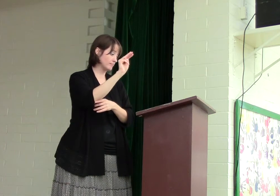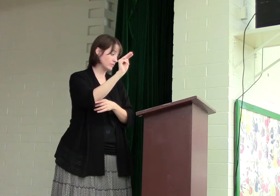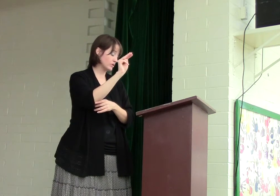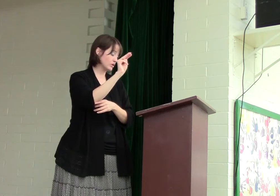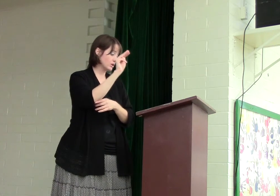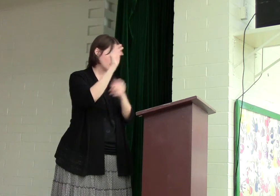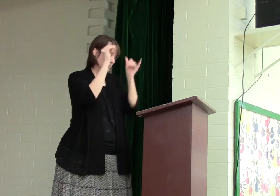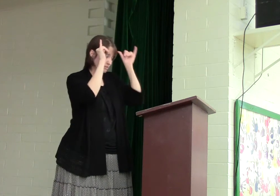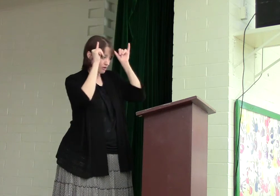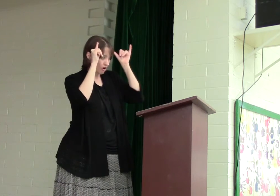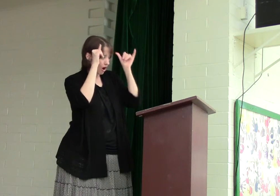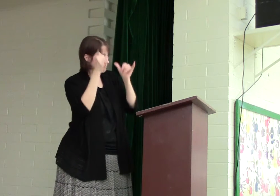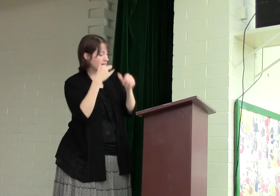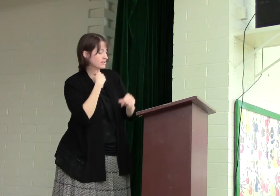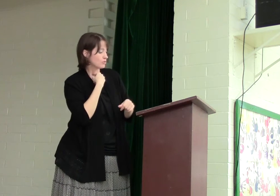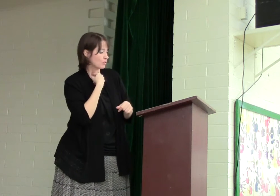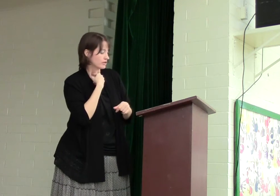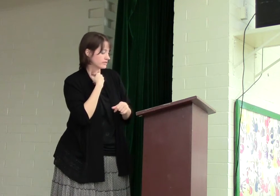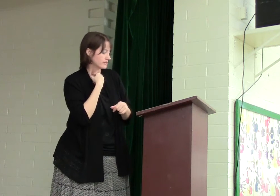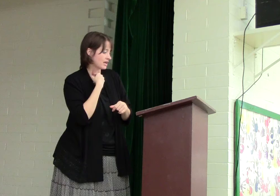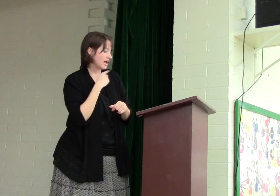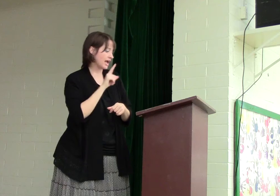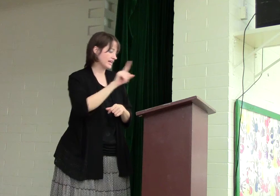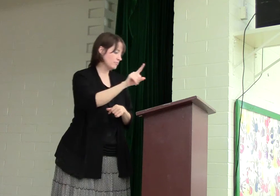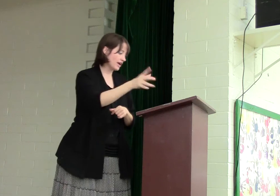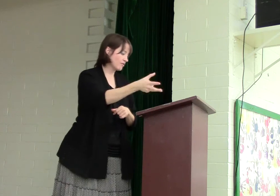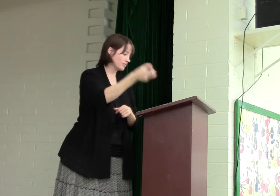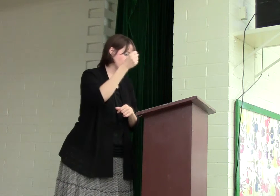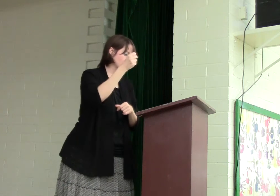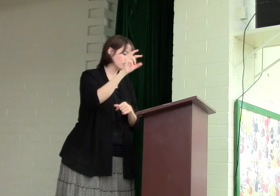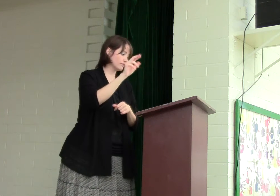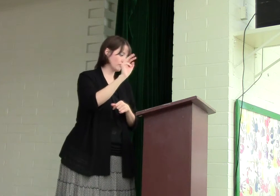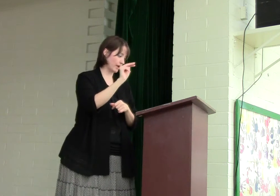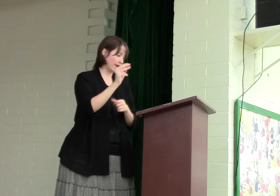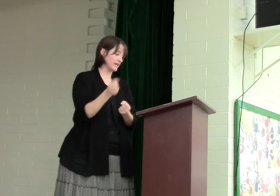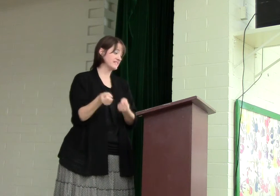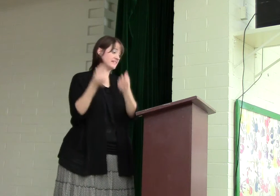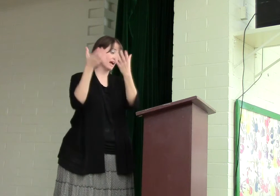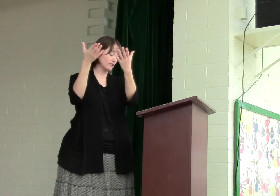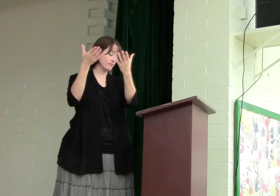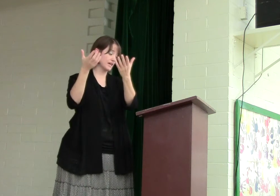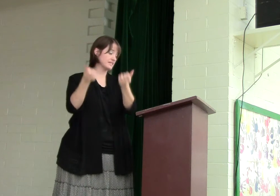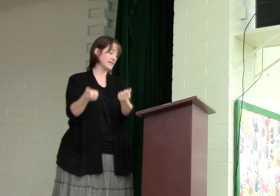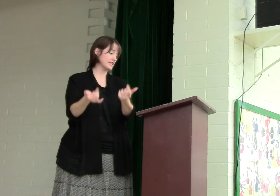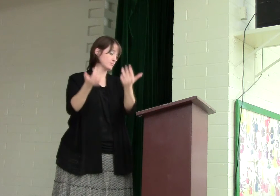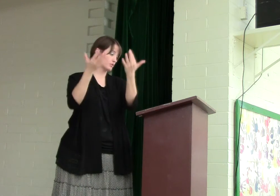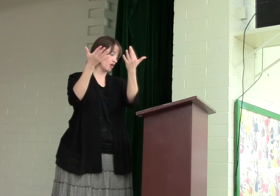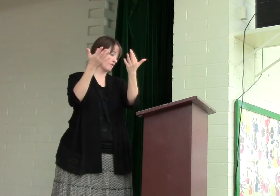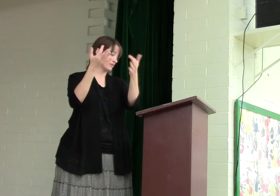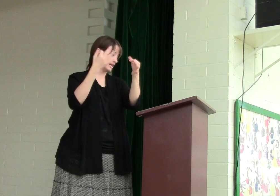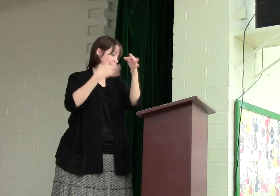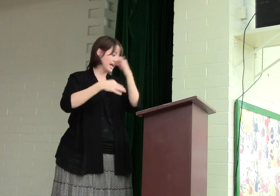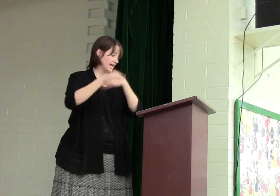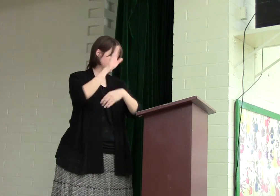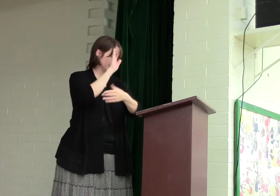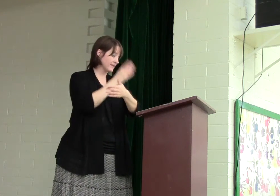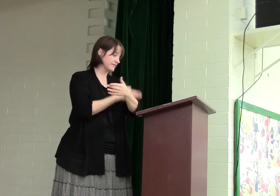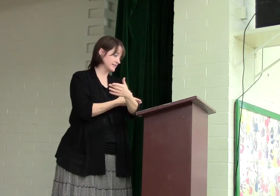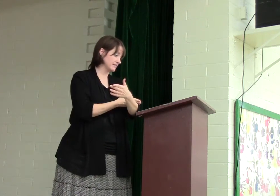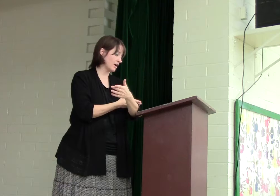caught by its horns. And he went over it and took the ram and sacrificed it as a burnt offering instead of his son.